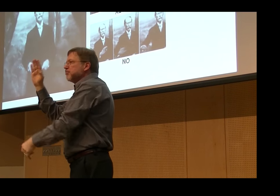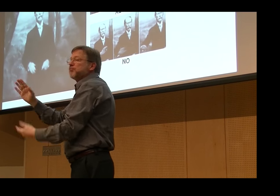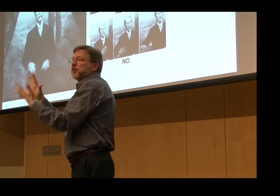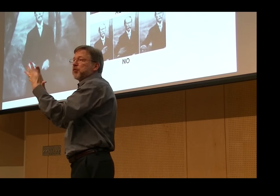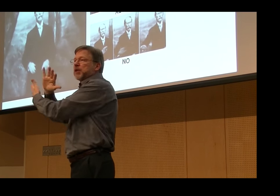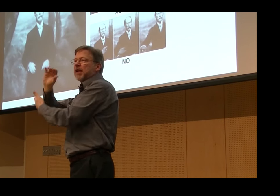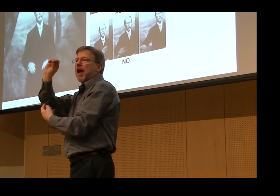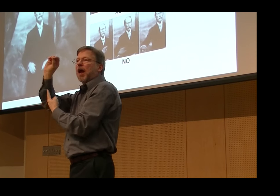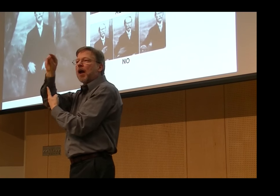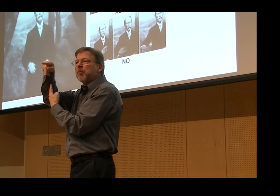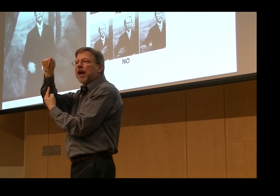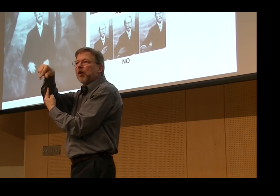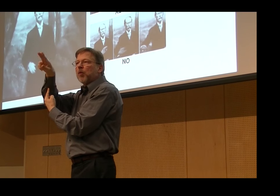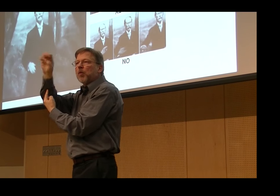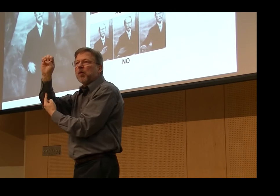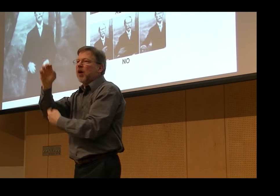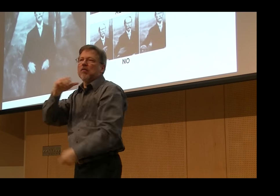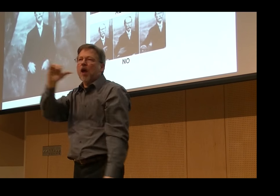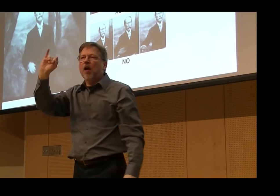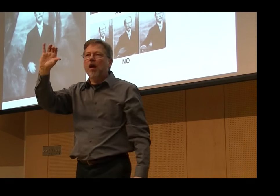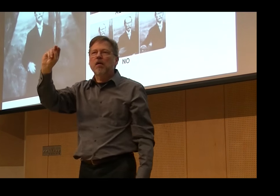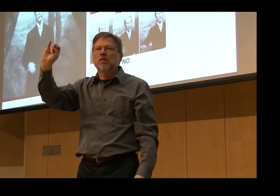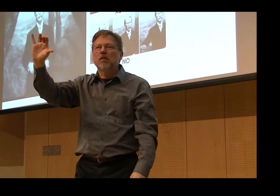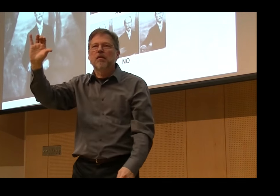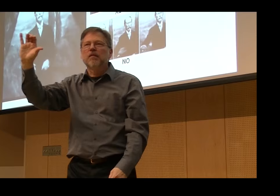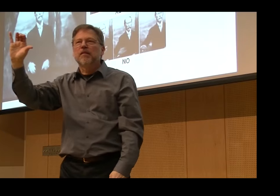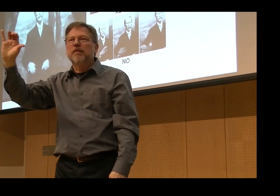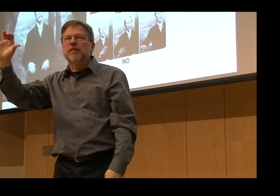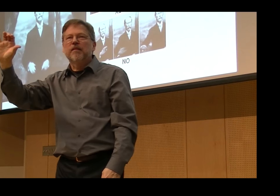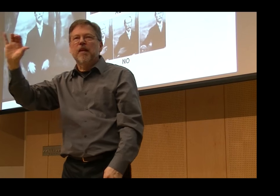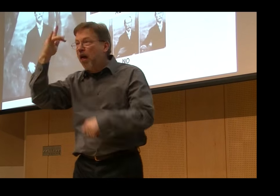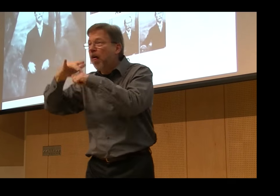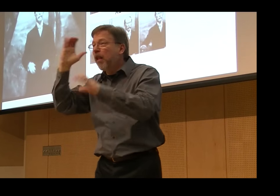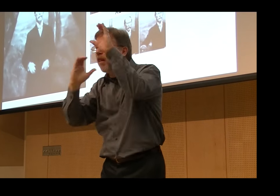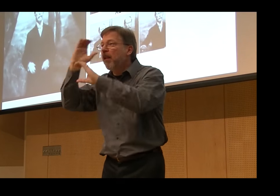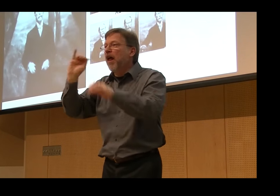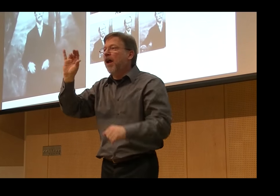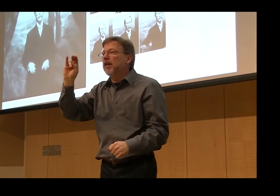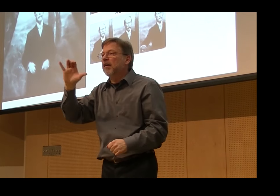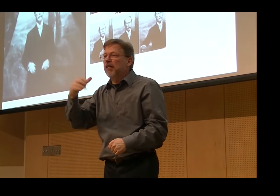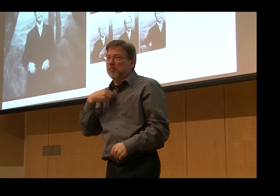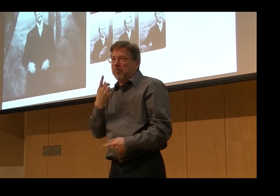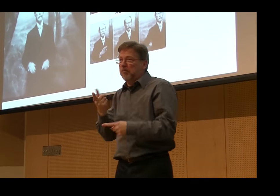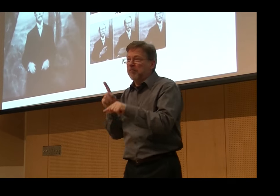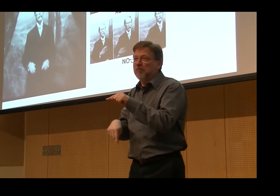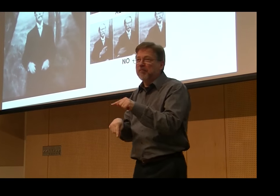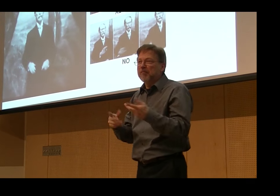But that two-element form became reduced to a single form that is completely opaque today